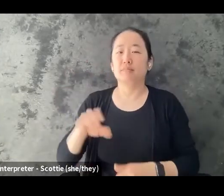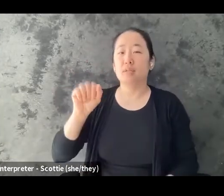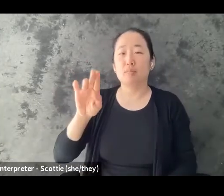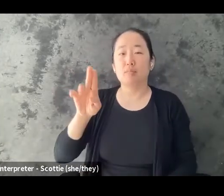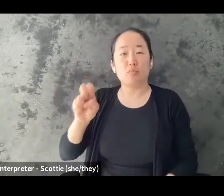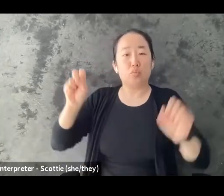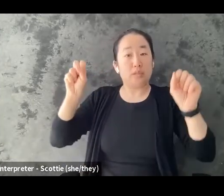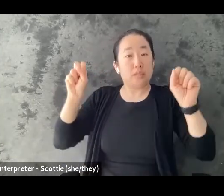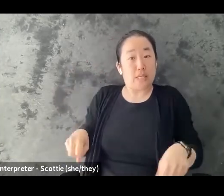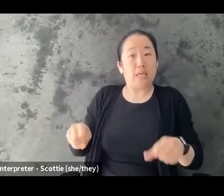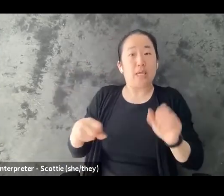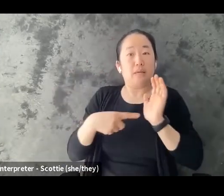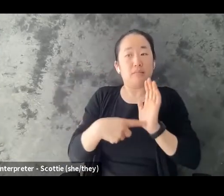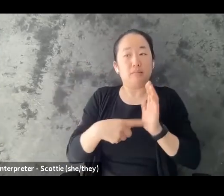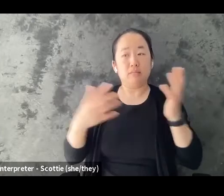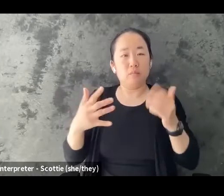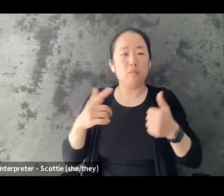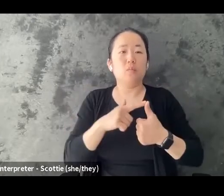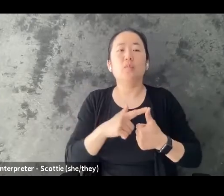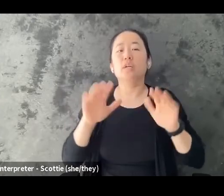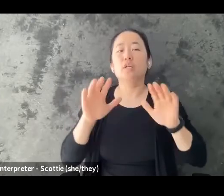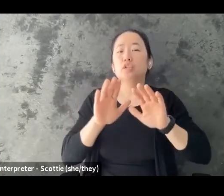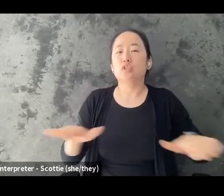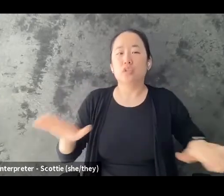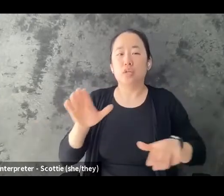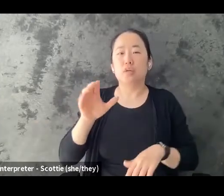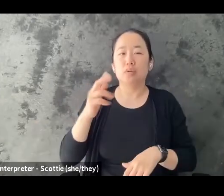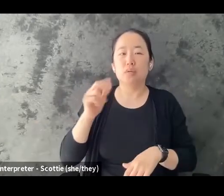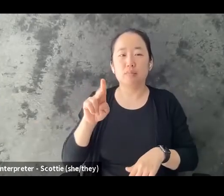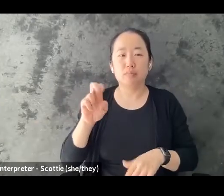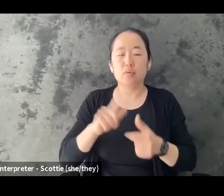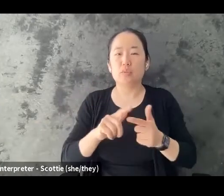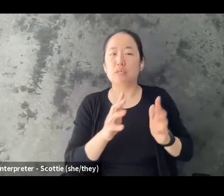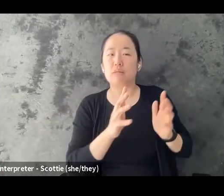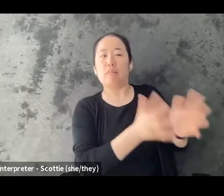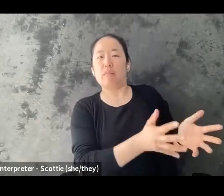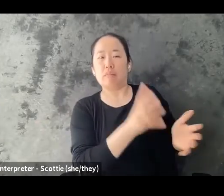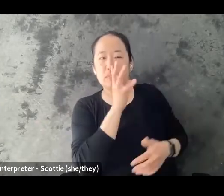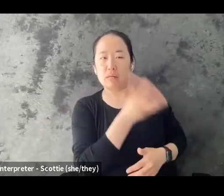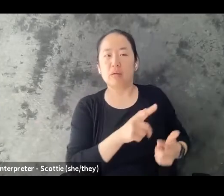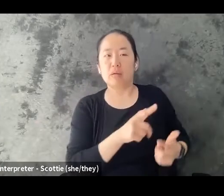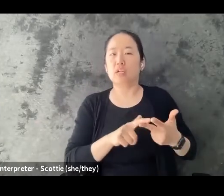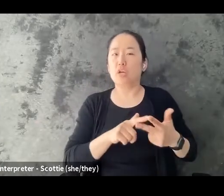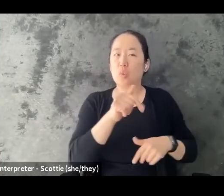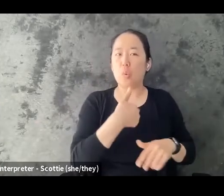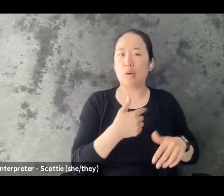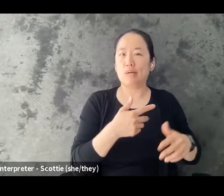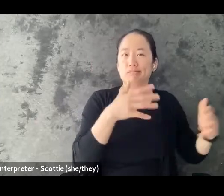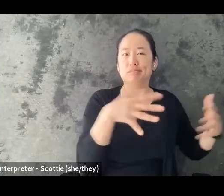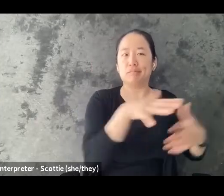to childhood abuse, neglect, endangerment, adult intimate partner violence, sexual violence, assault, and rape. So